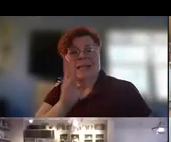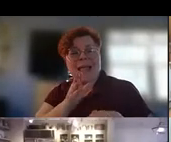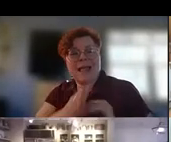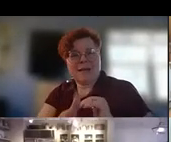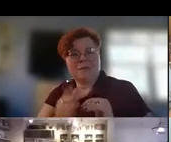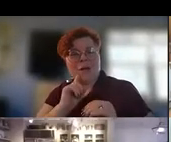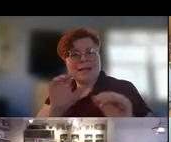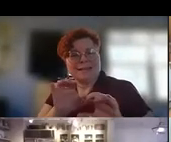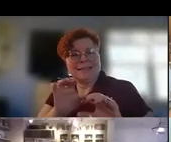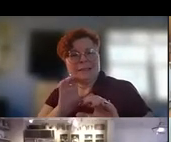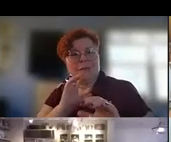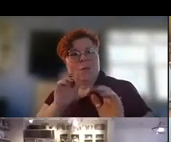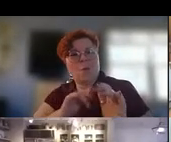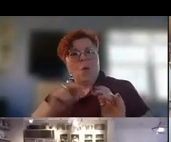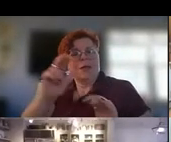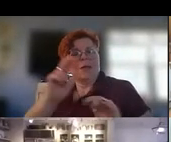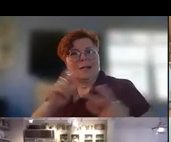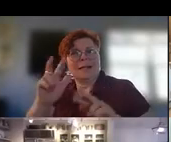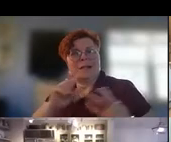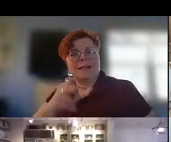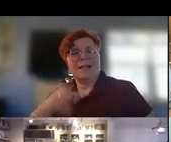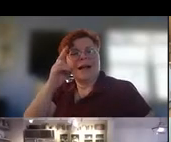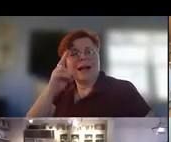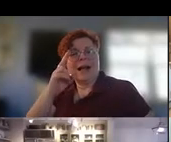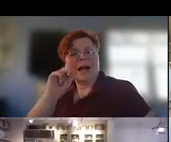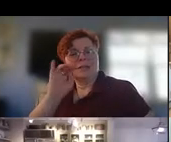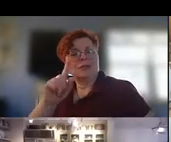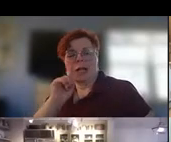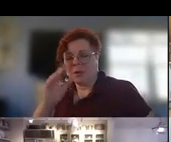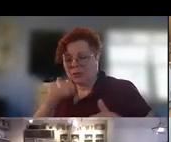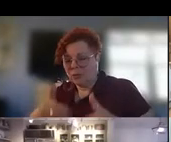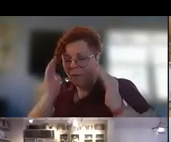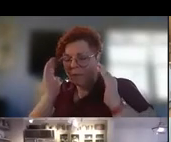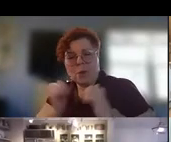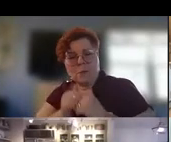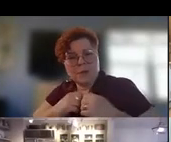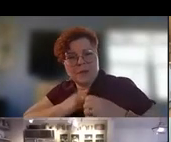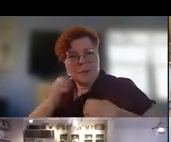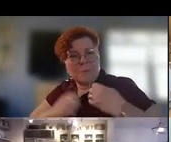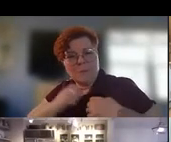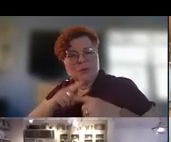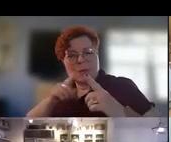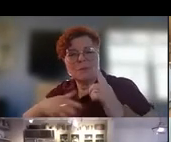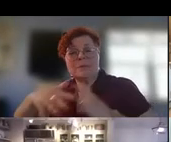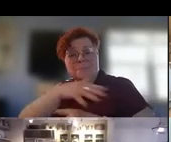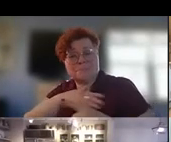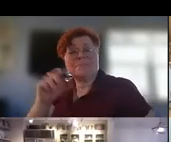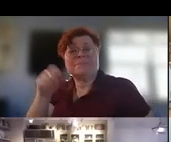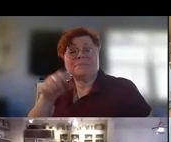trail i was just overwhelmed with the emotions of the space and you're right it i was just